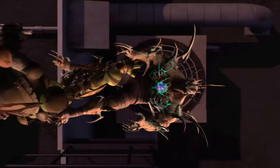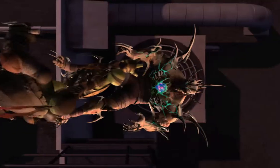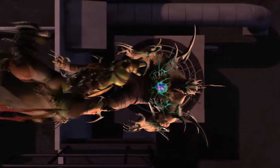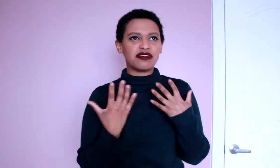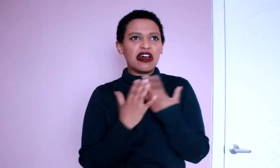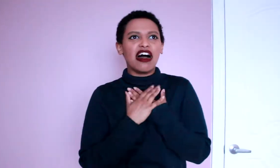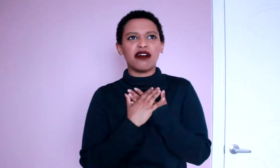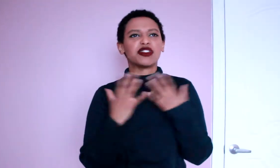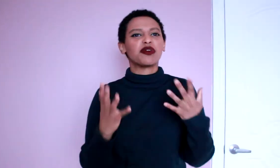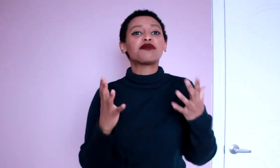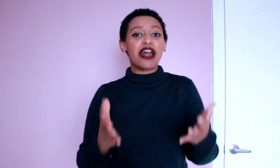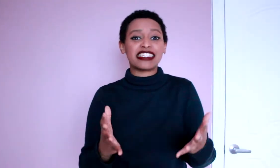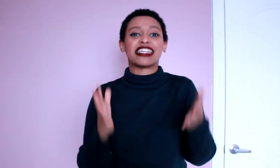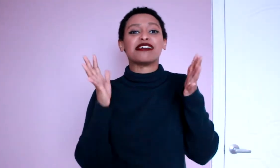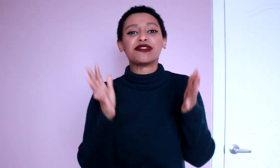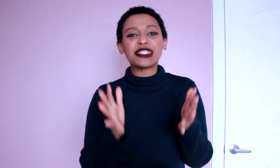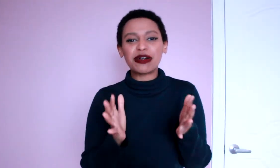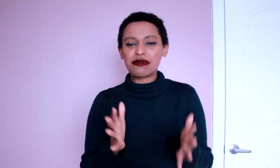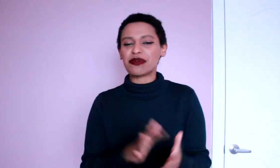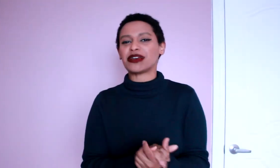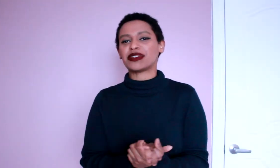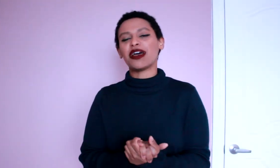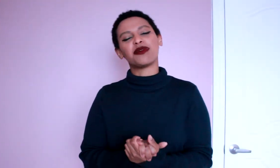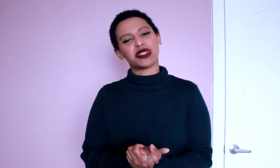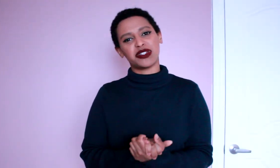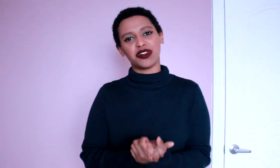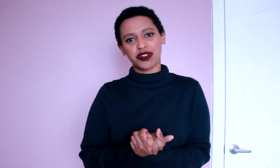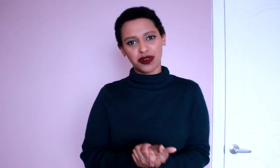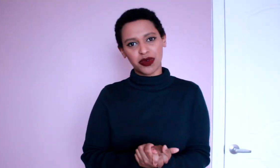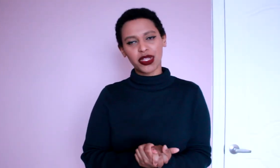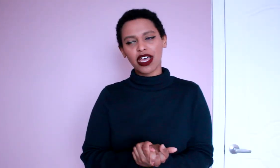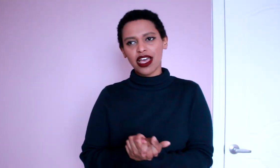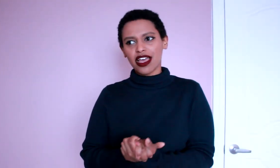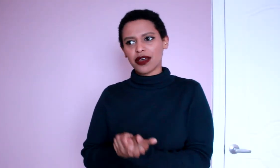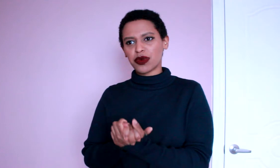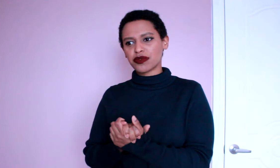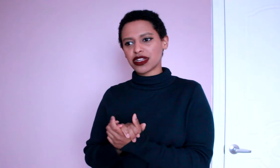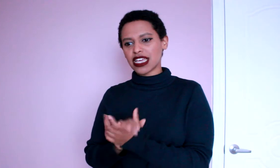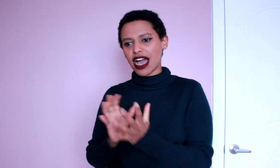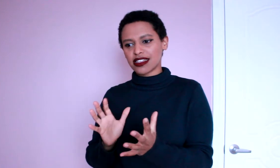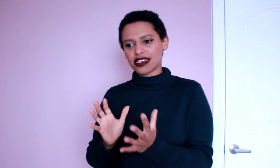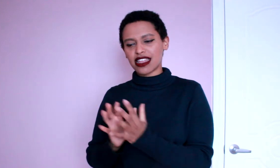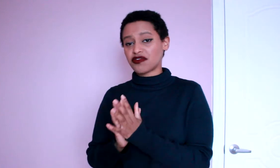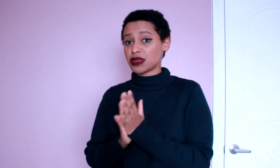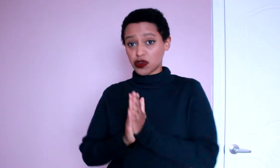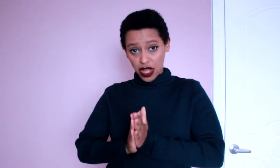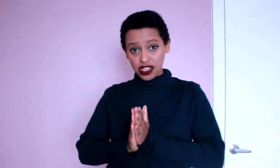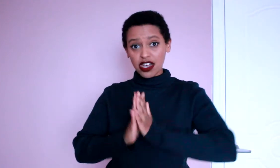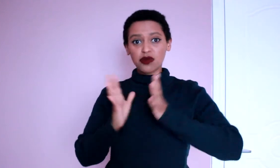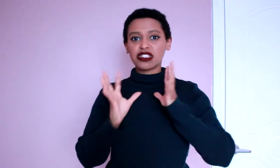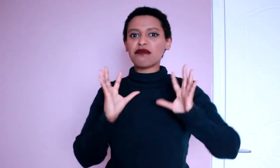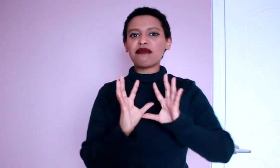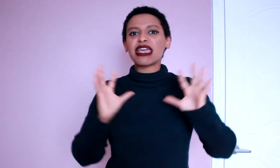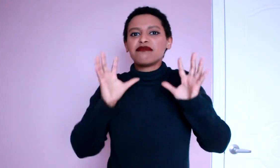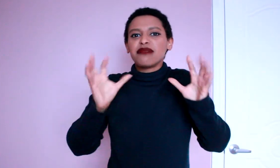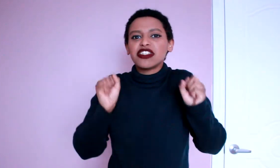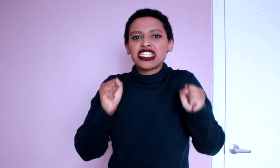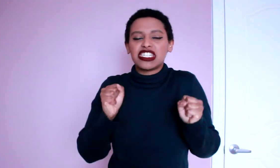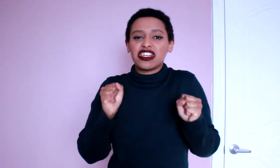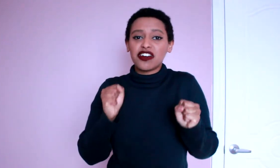I'm so impressed. I am so impressed with the Turtles growth and what really highlighted that for me as well was the main message of